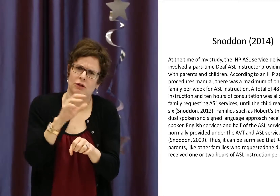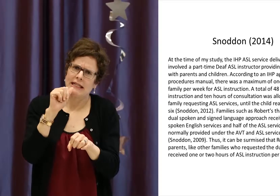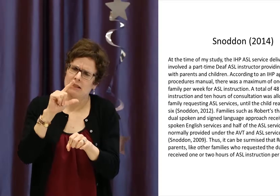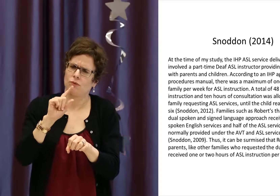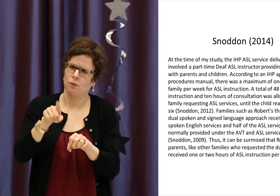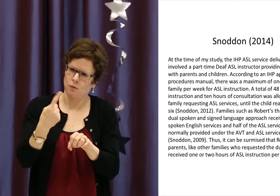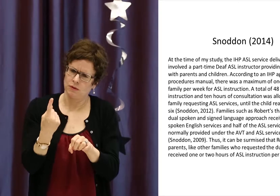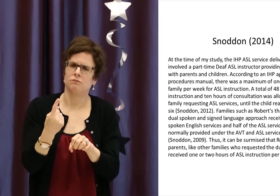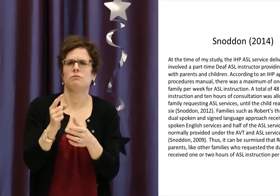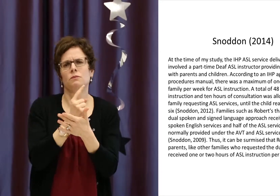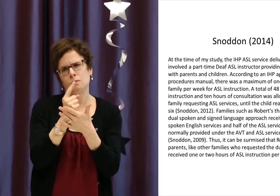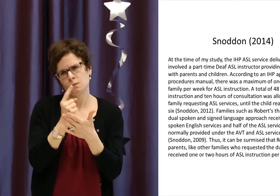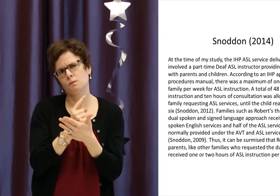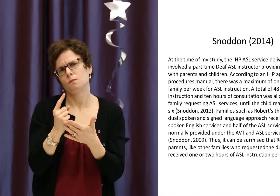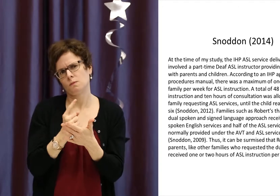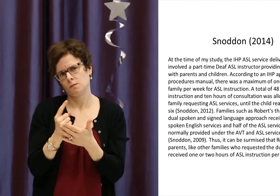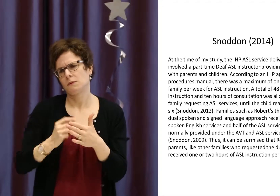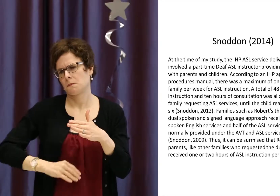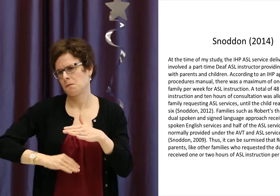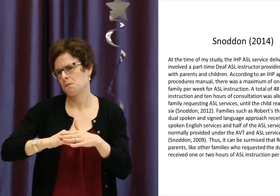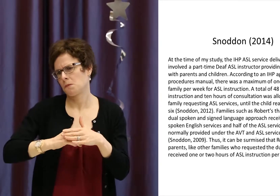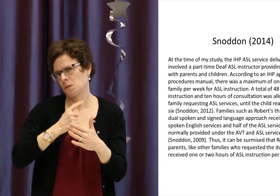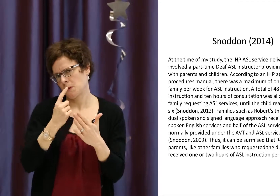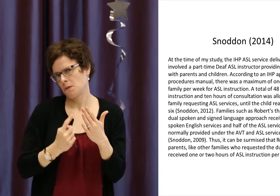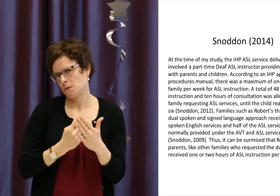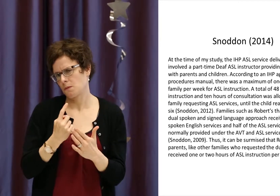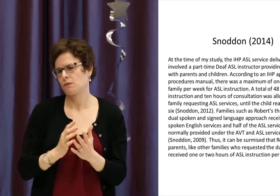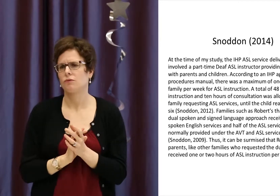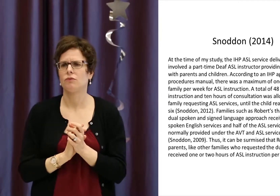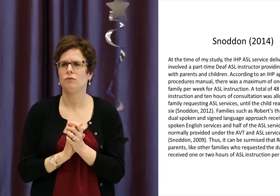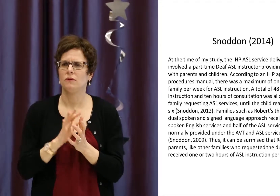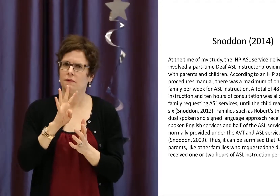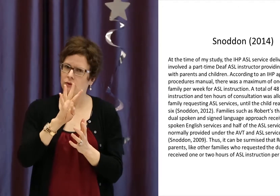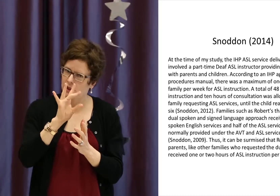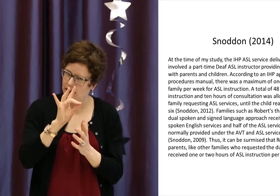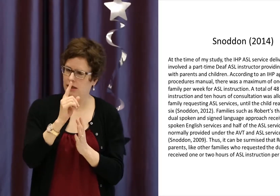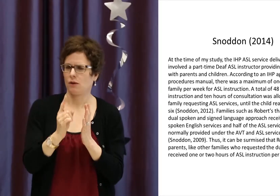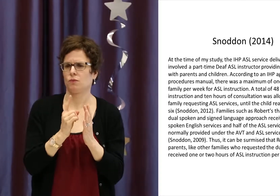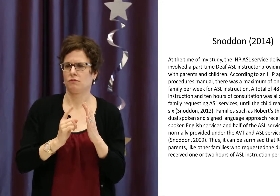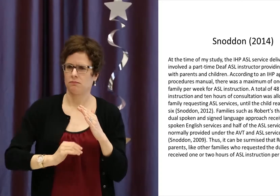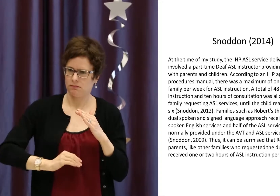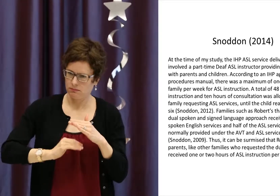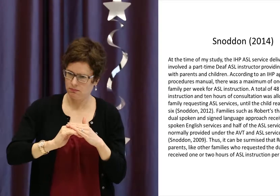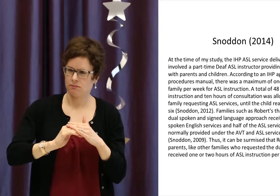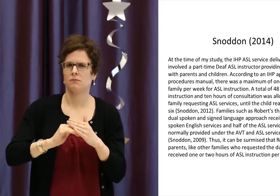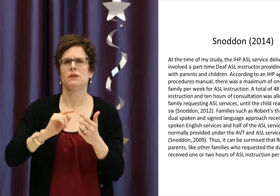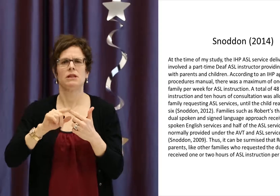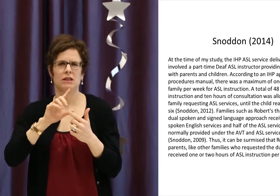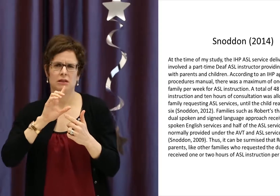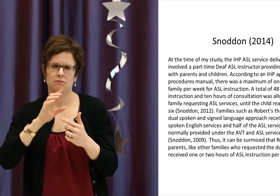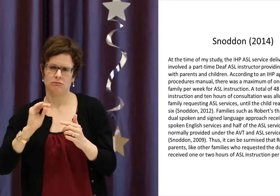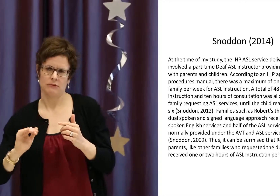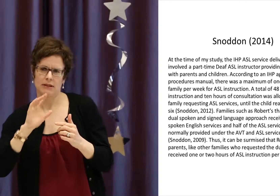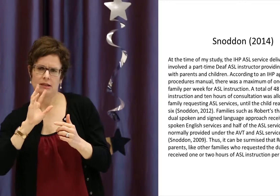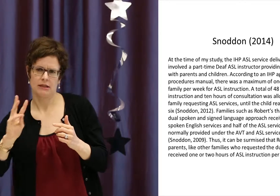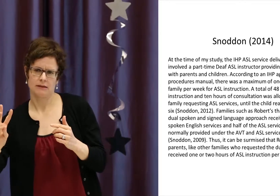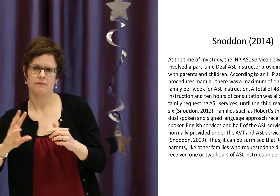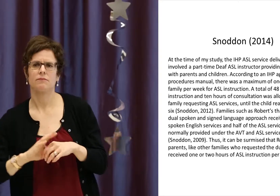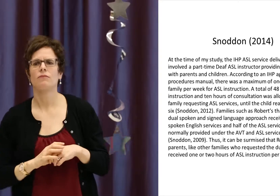if they choose the full ASL route. So, this equals up to about one hour per week, with a total of 48 hours